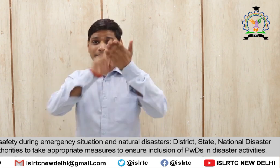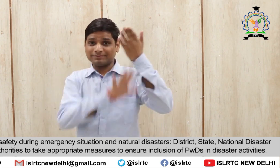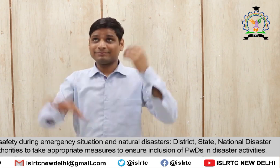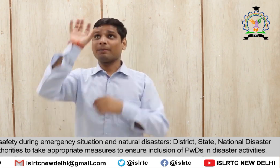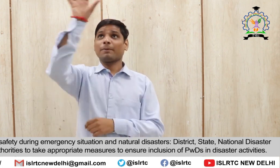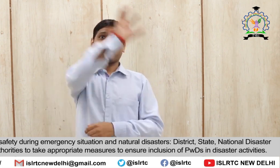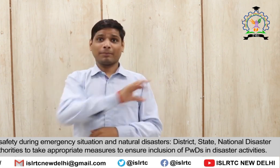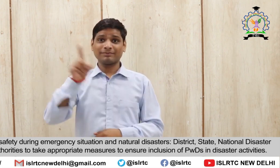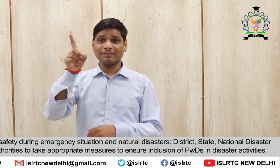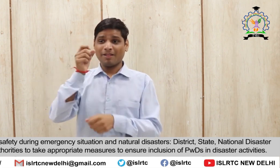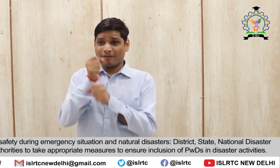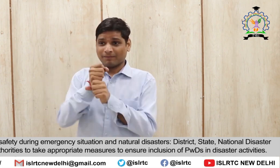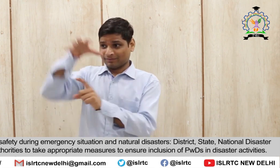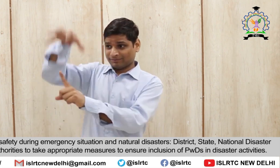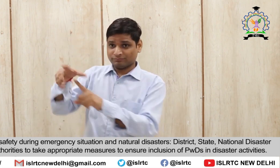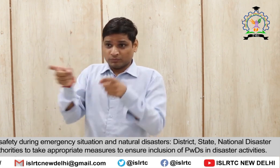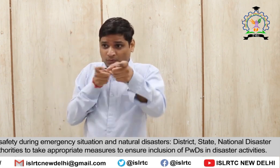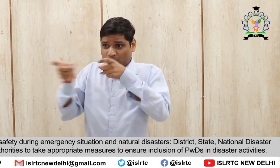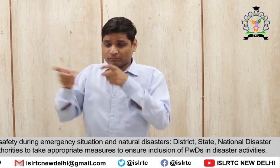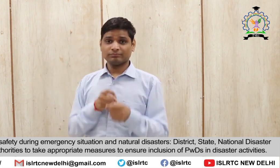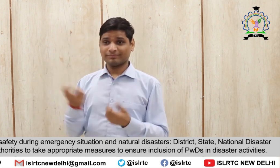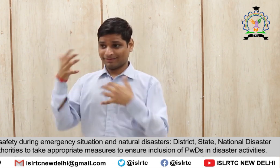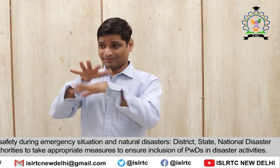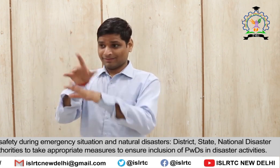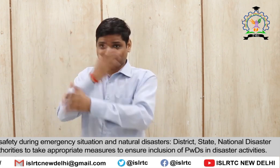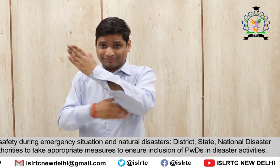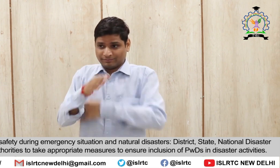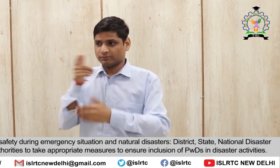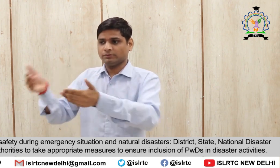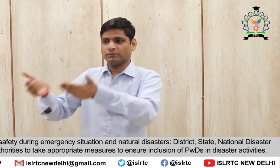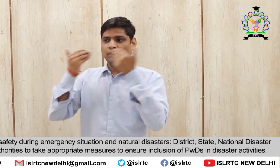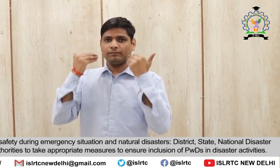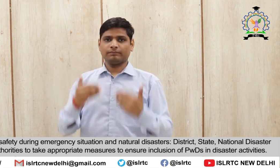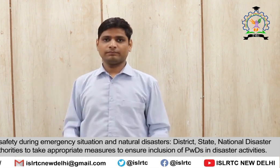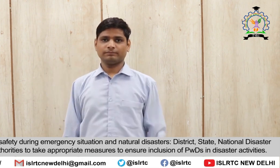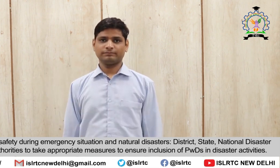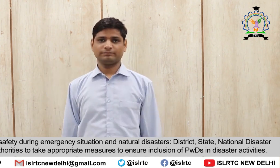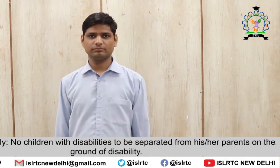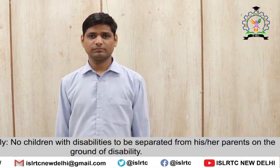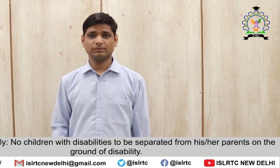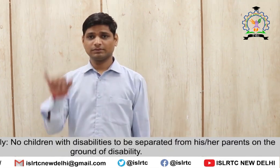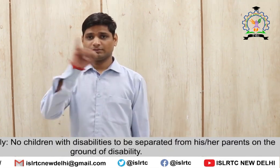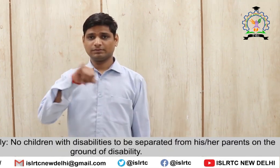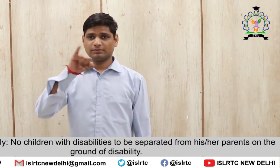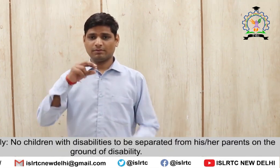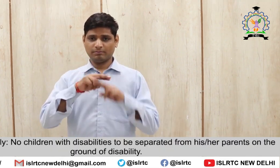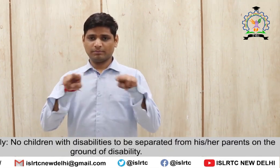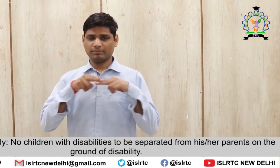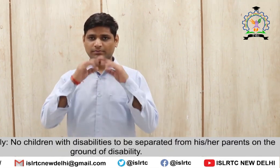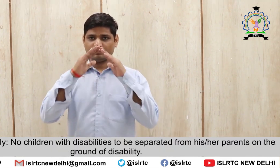District, state, national disaster management authorities to take appropriate measures to ensure inclusion of PWDs in disaster activities